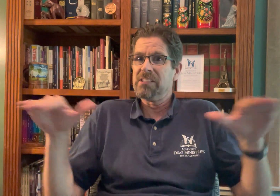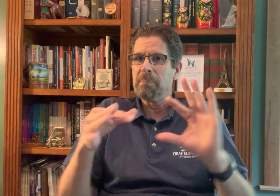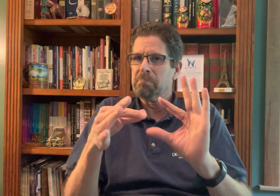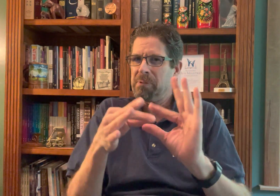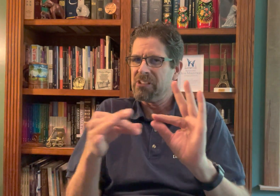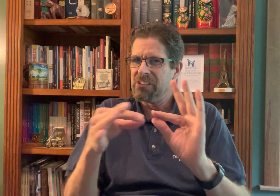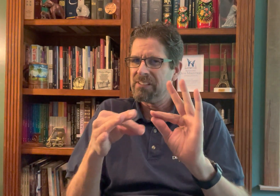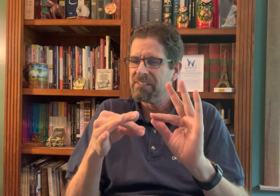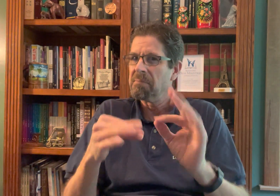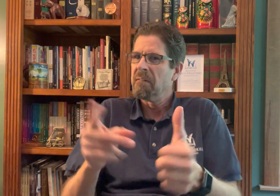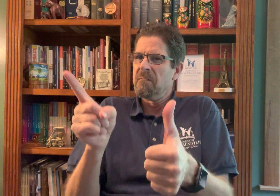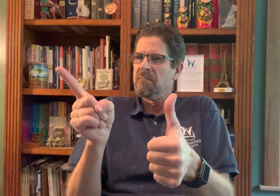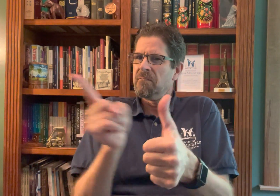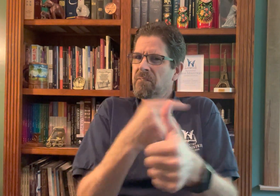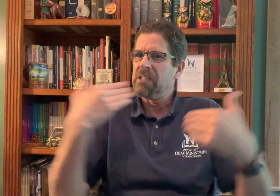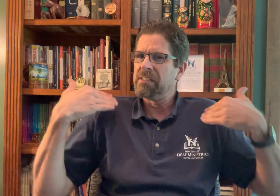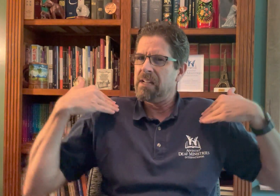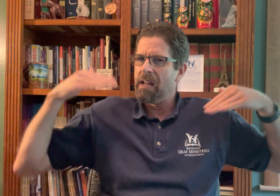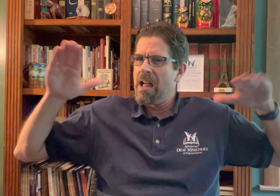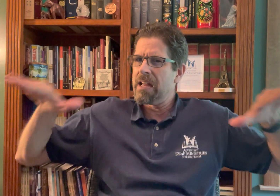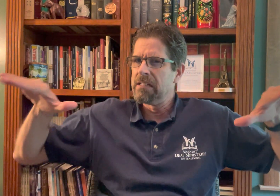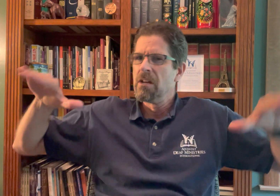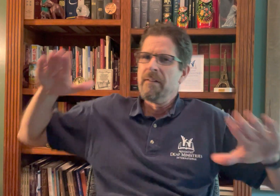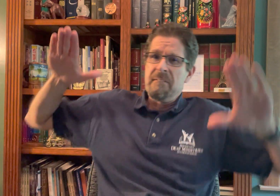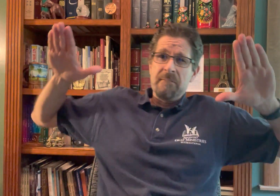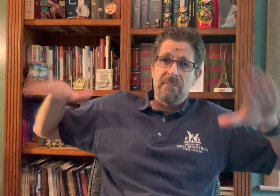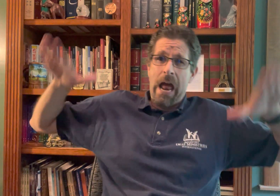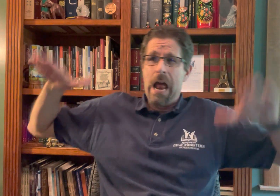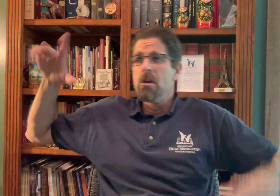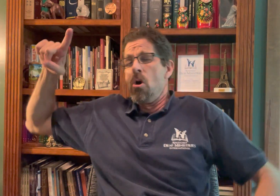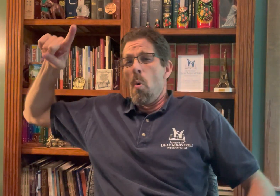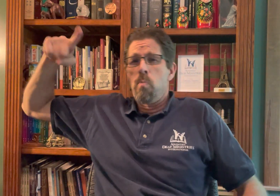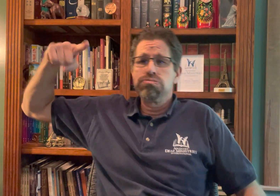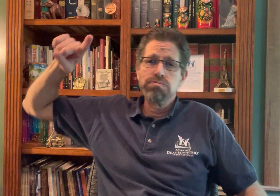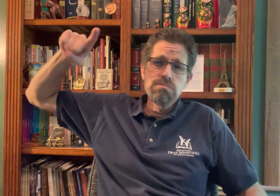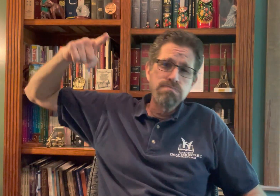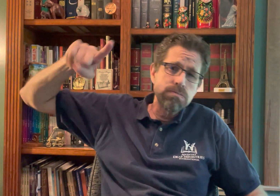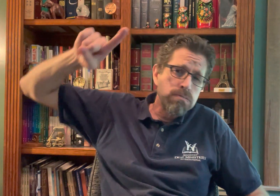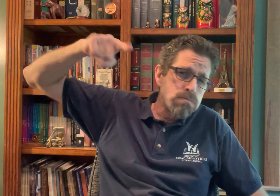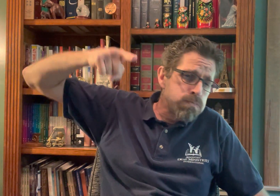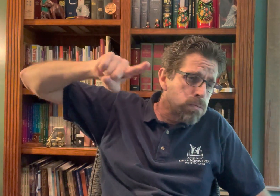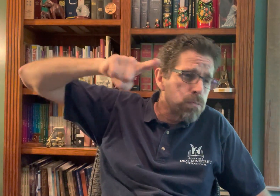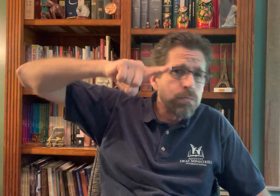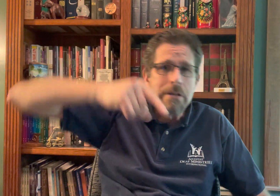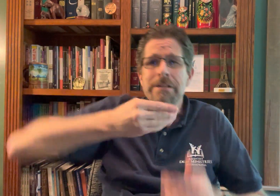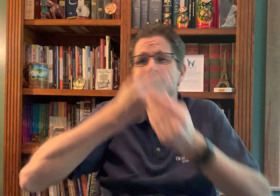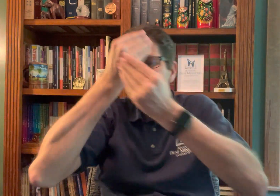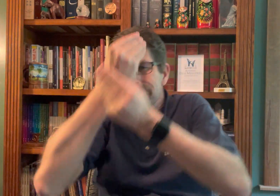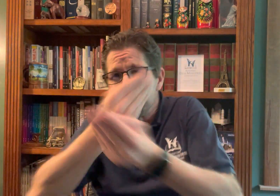In Revelation, the first angel's message, the first angel flying in the air.